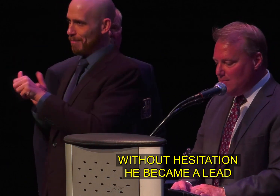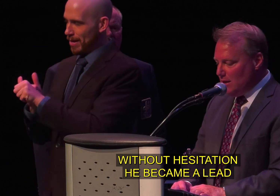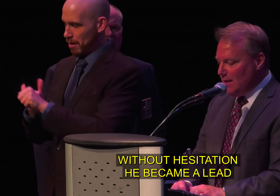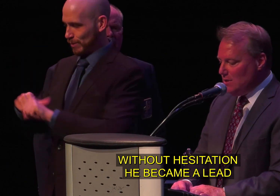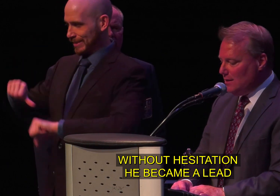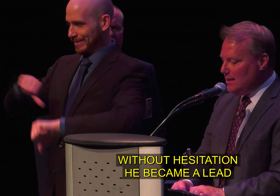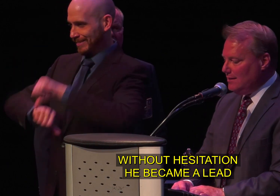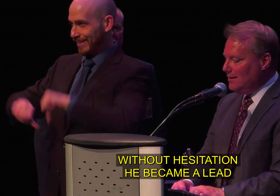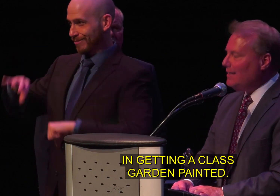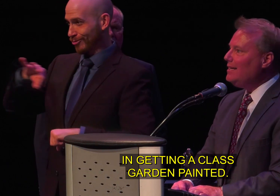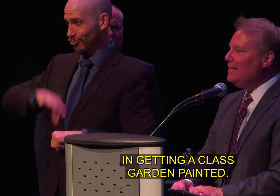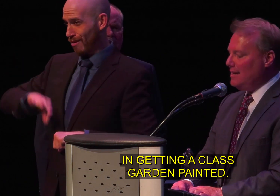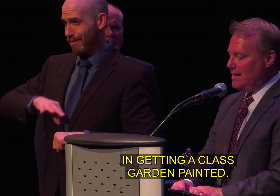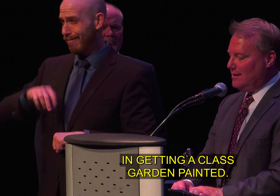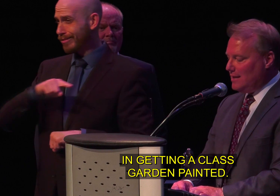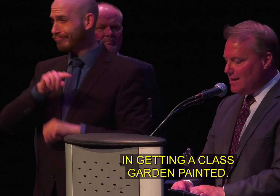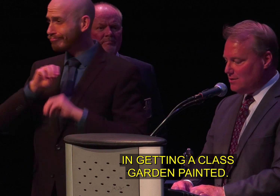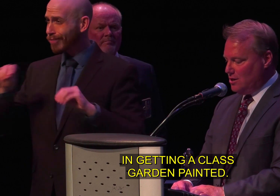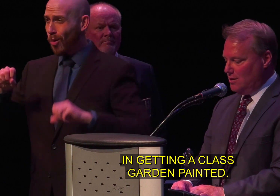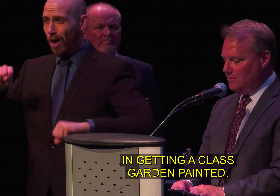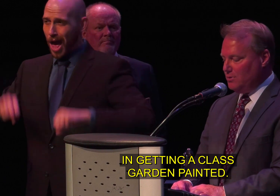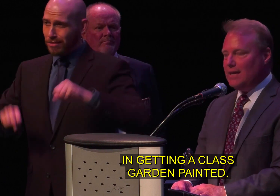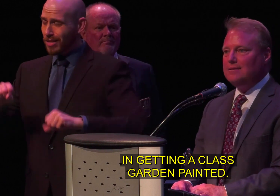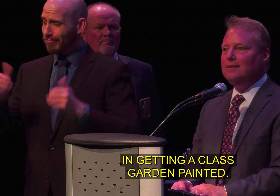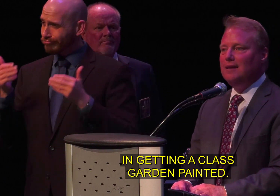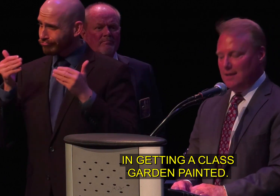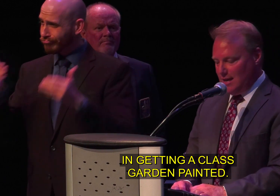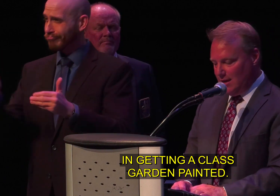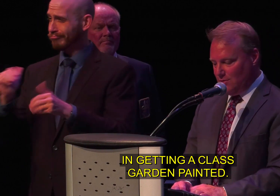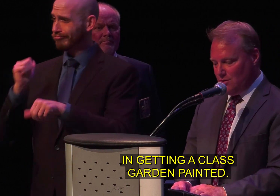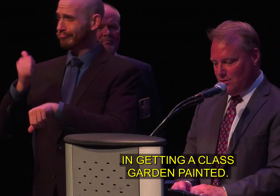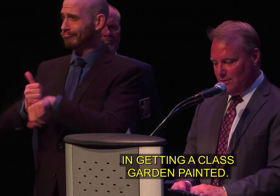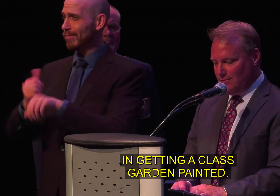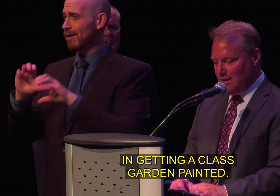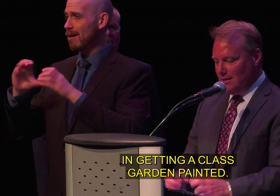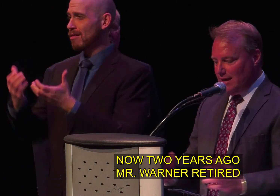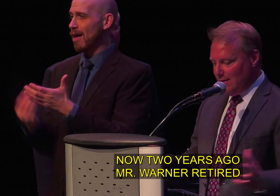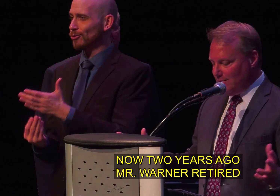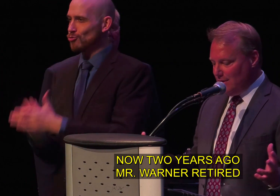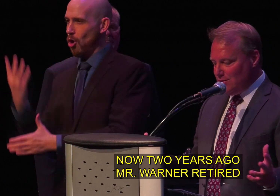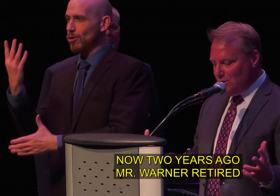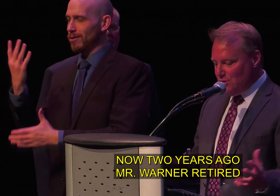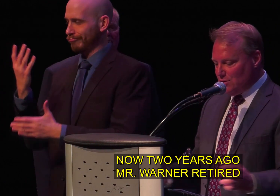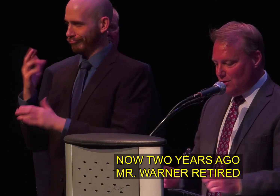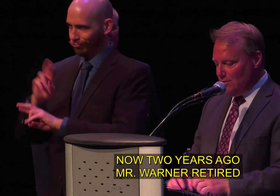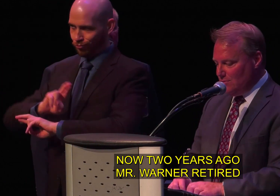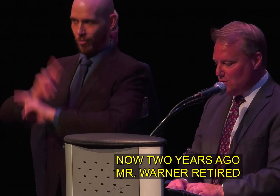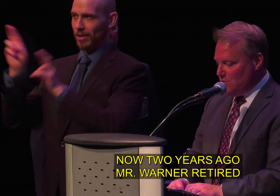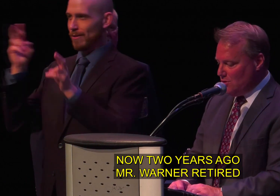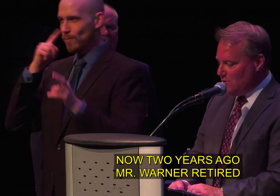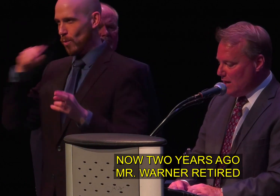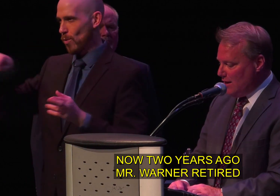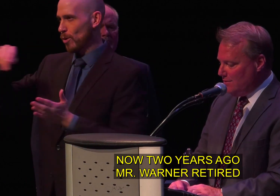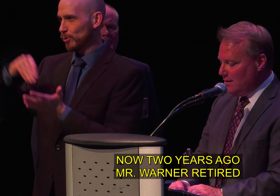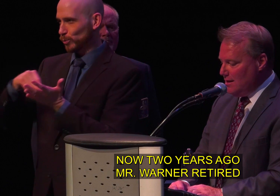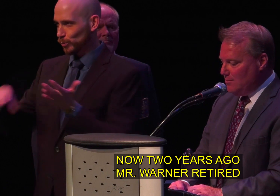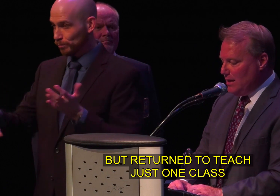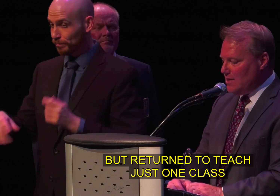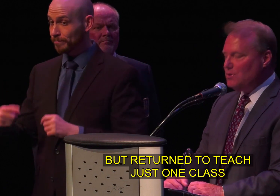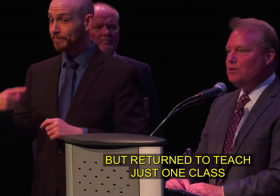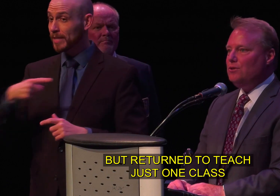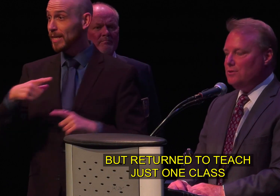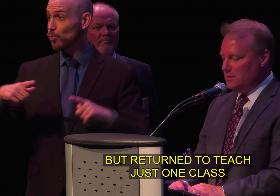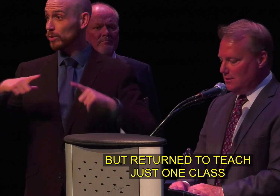he became the lead in getting a class garden planted and growing now two years ago mr warner retired